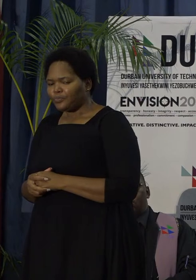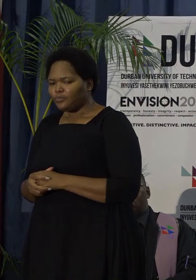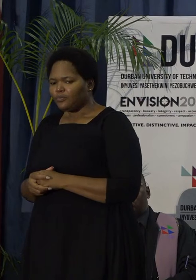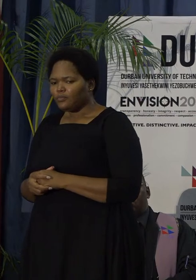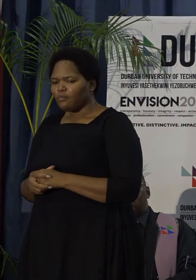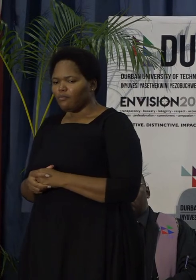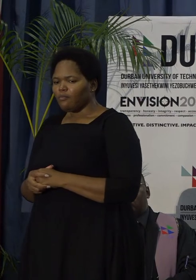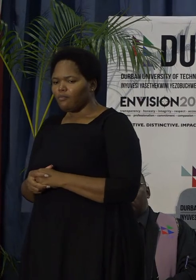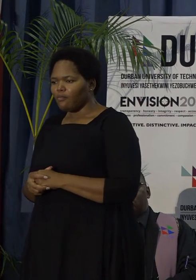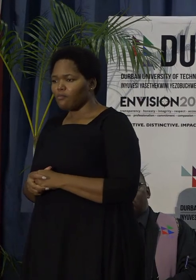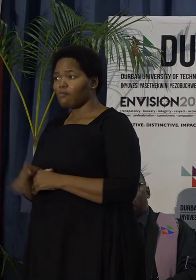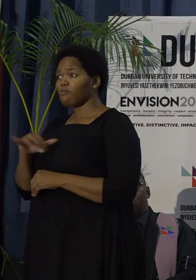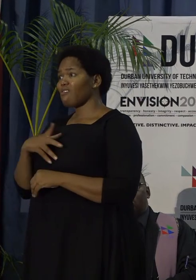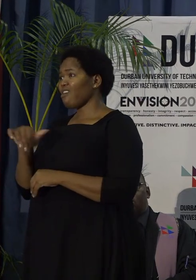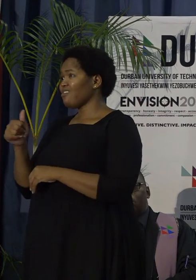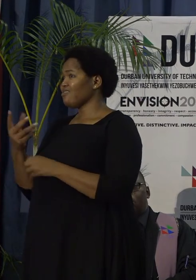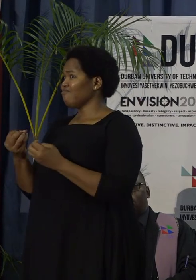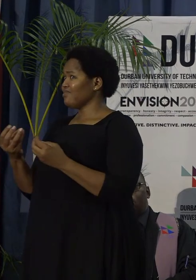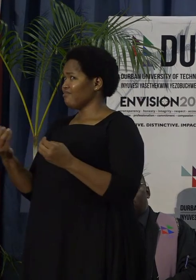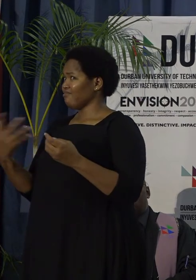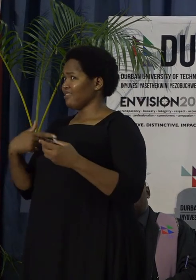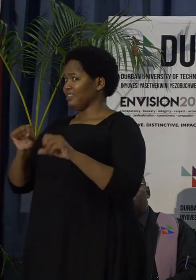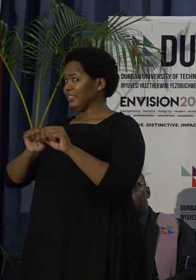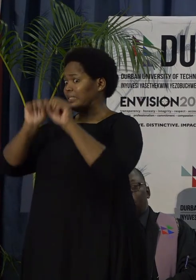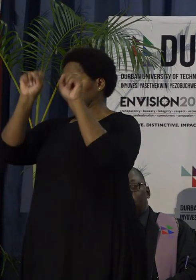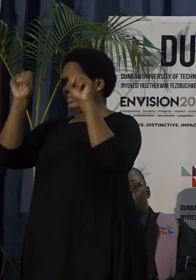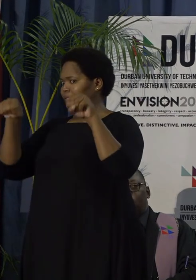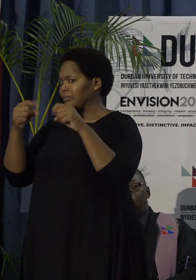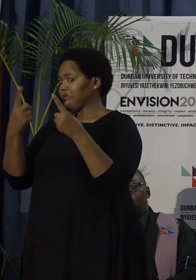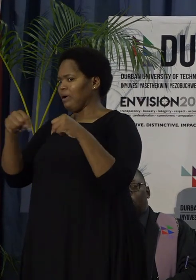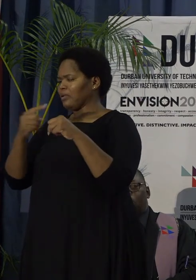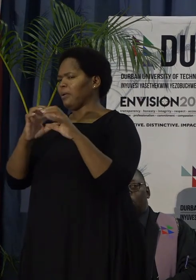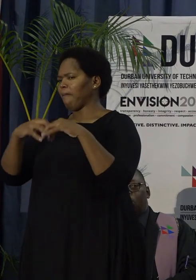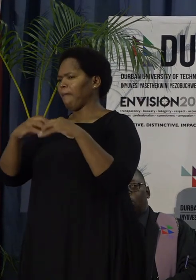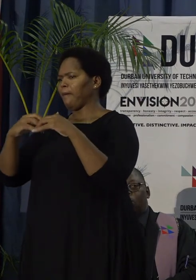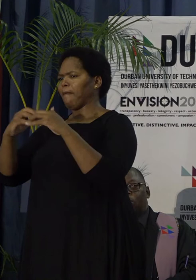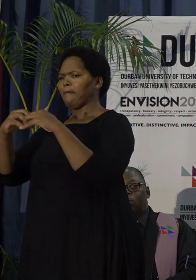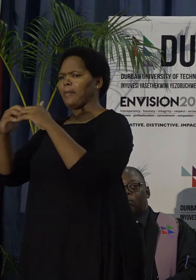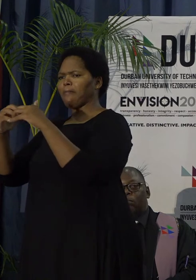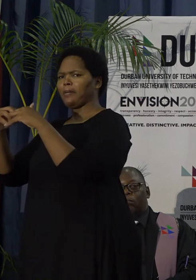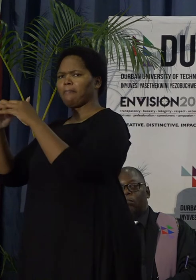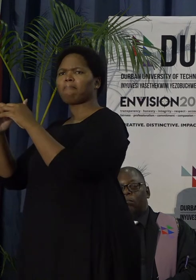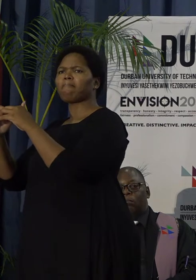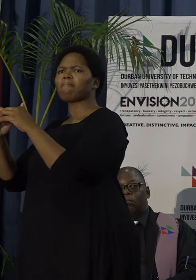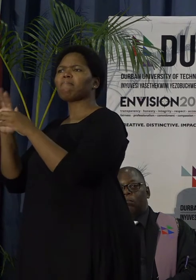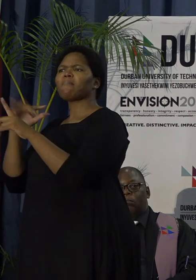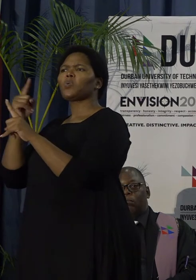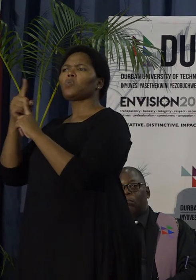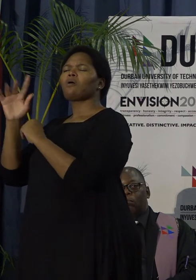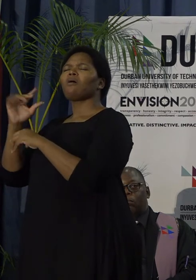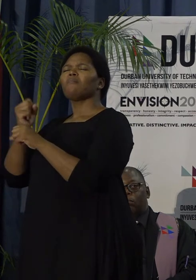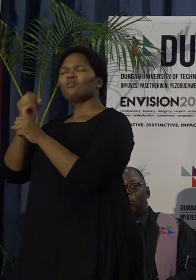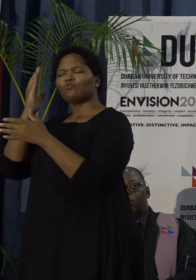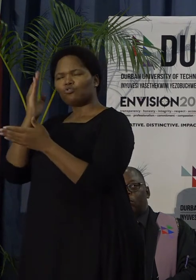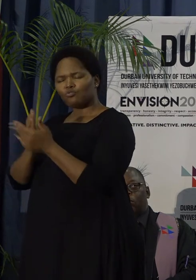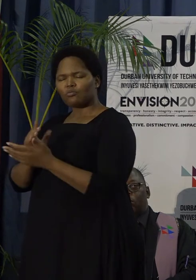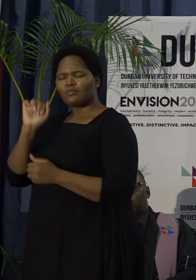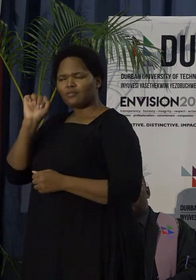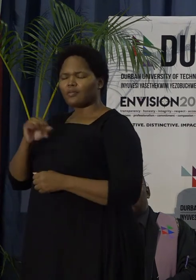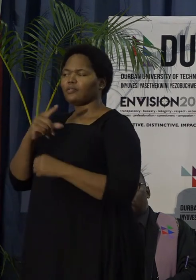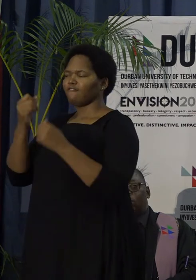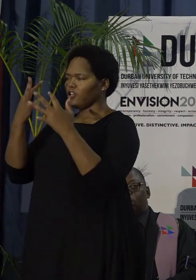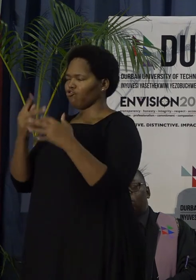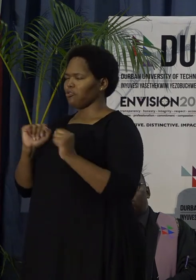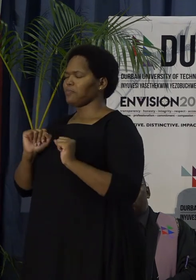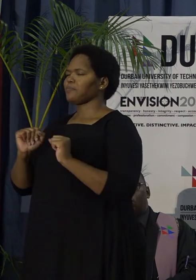There are many other systems we have put in place to ensure that we have financial sustainability in what we do.